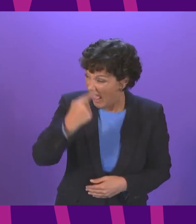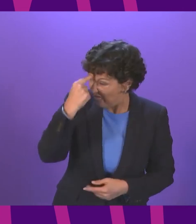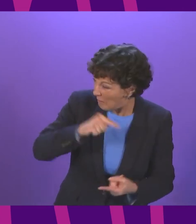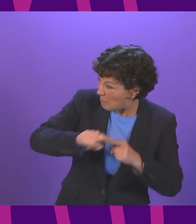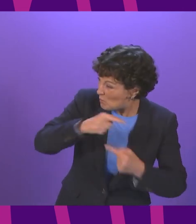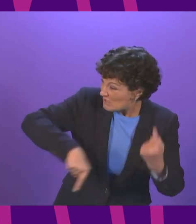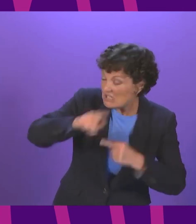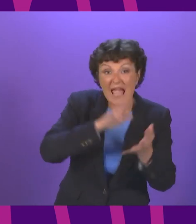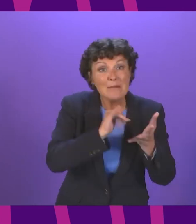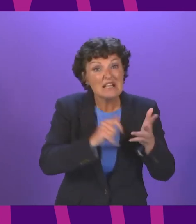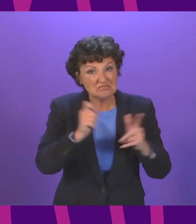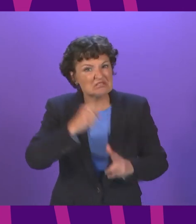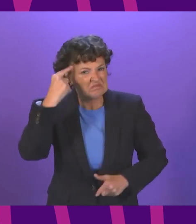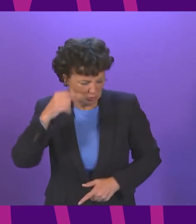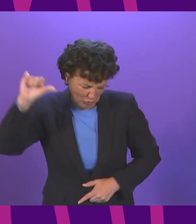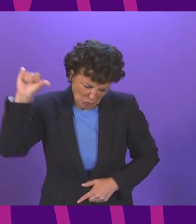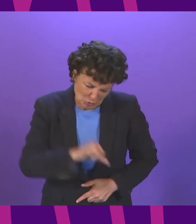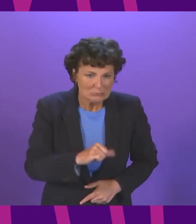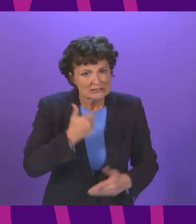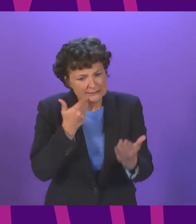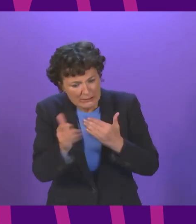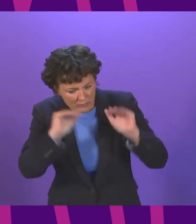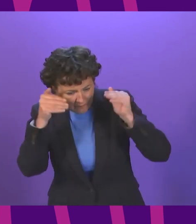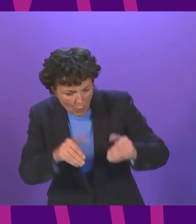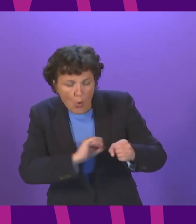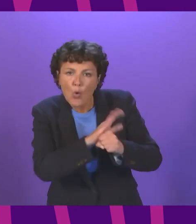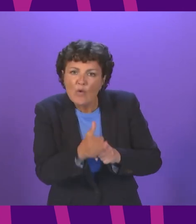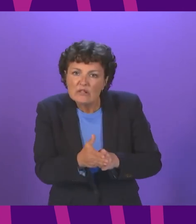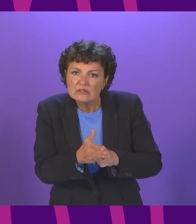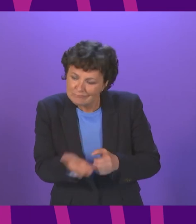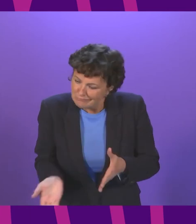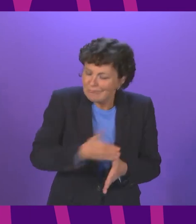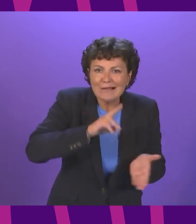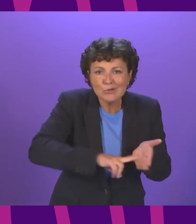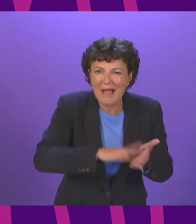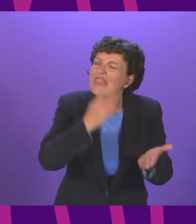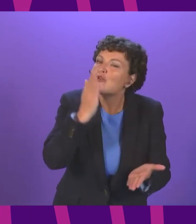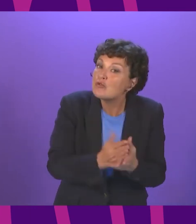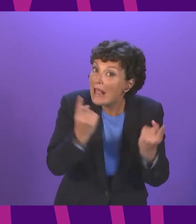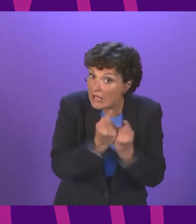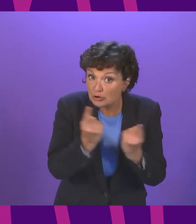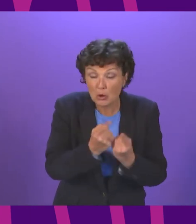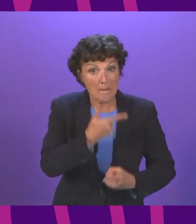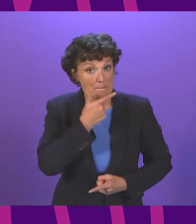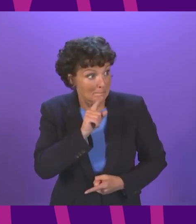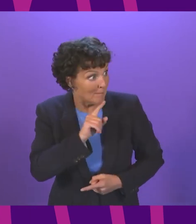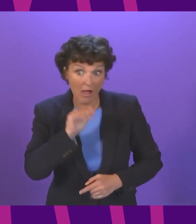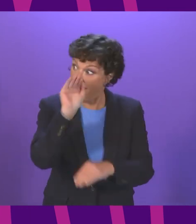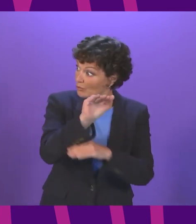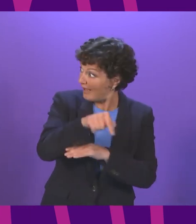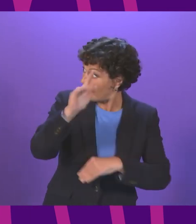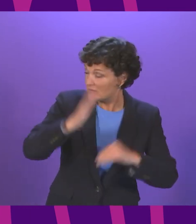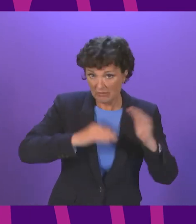ounce of their fibre should be tackling Covid recovery and the real world issues that real people face outside of this building